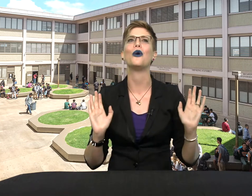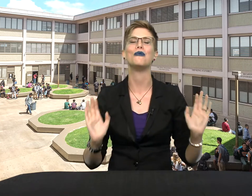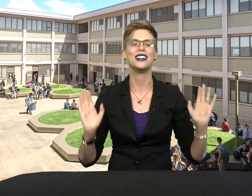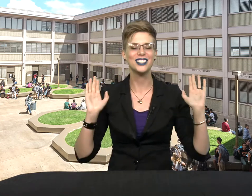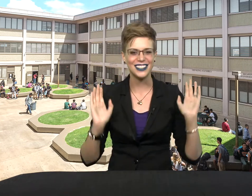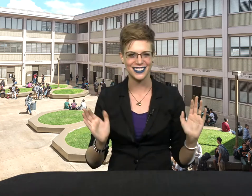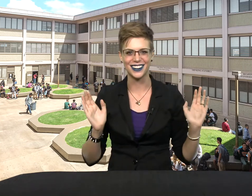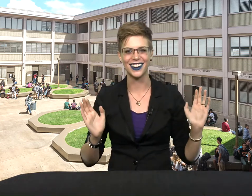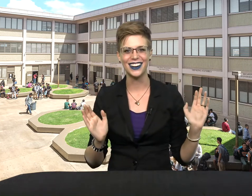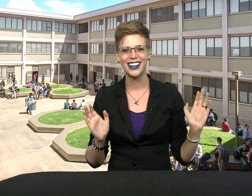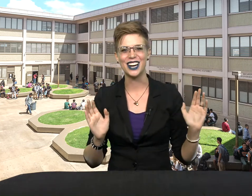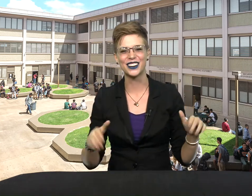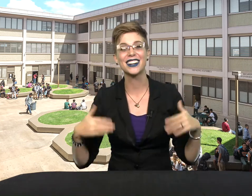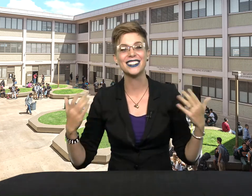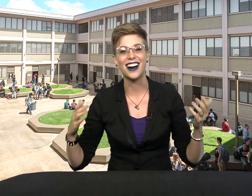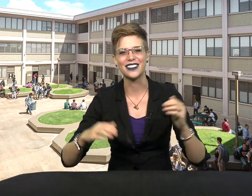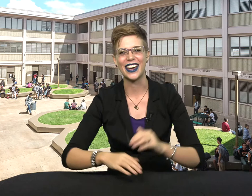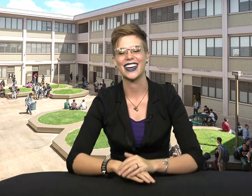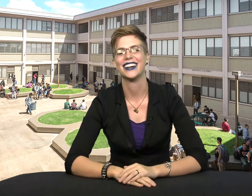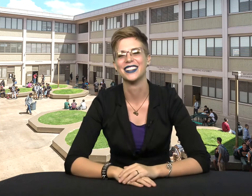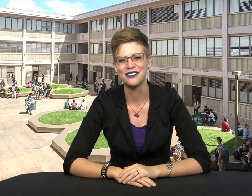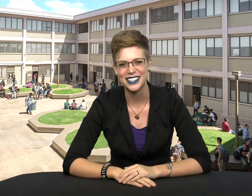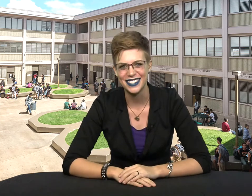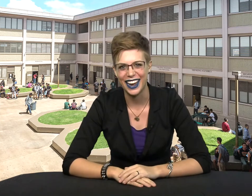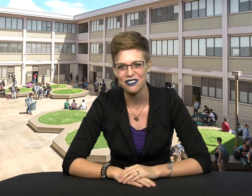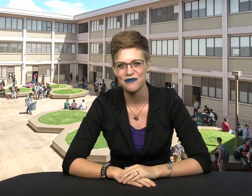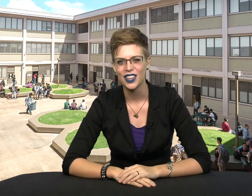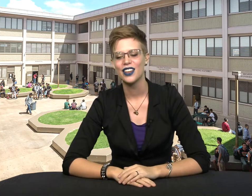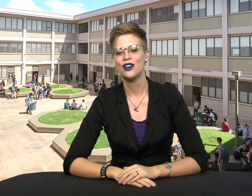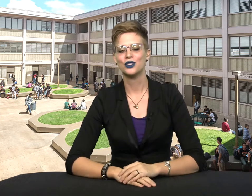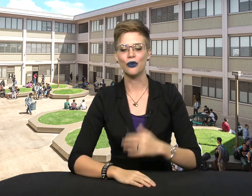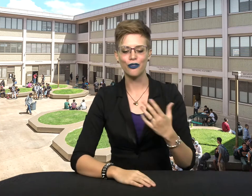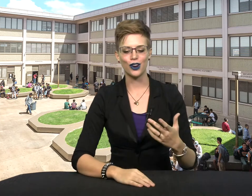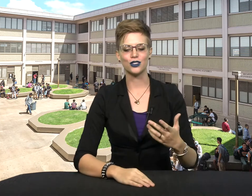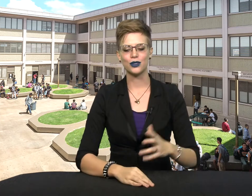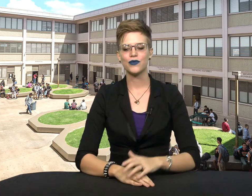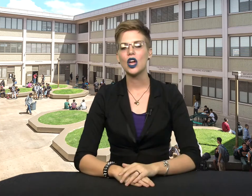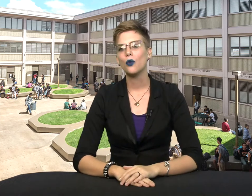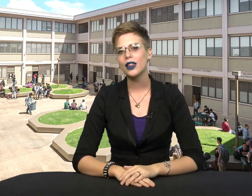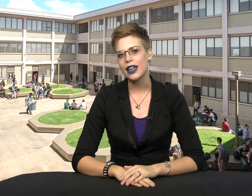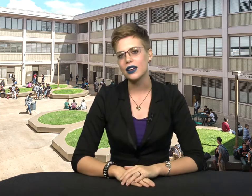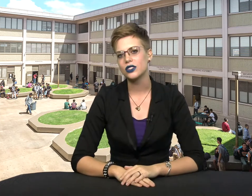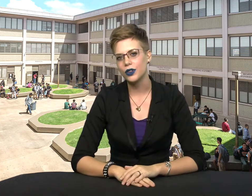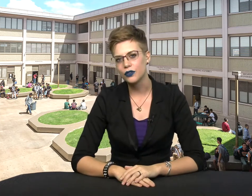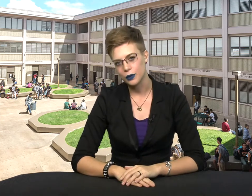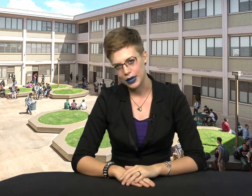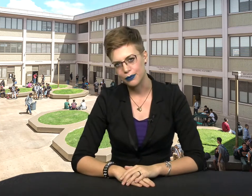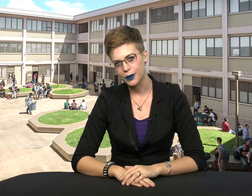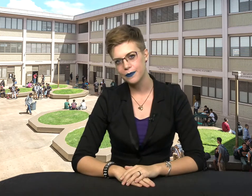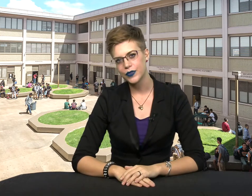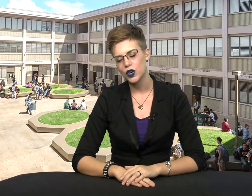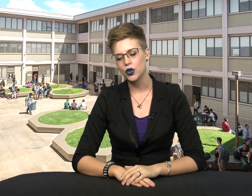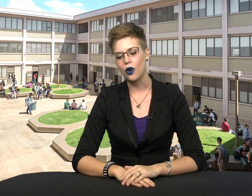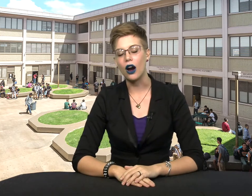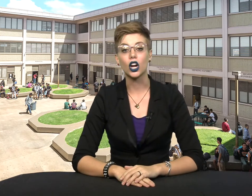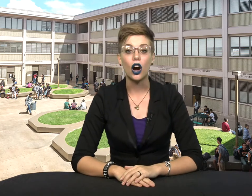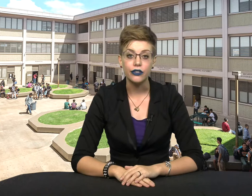much easier. And we're going to talk about that a little bit today. Okay, so first, we like to look for people who are confident.